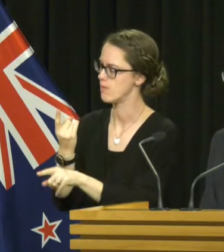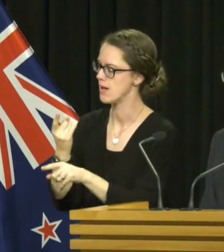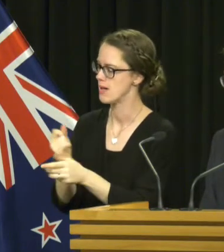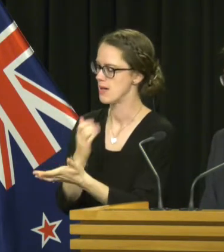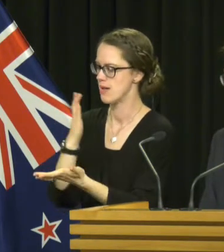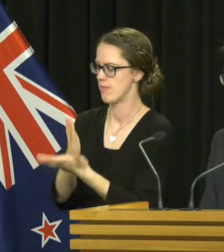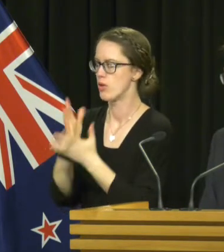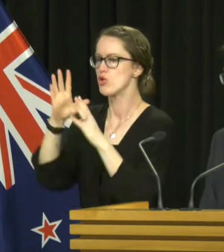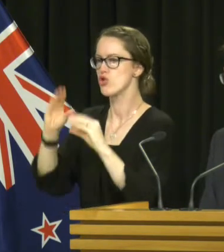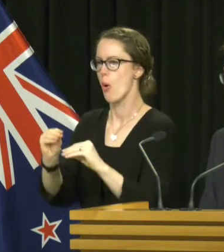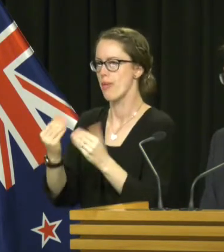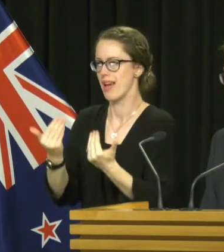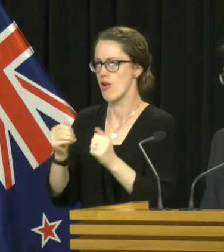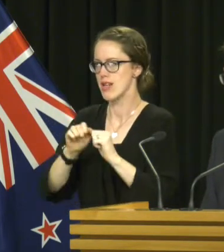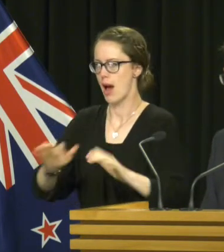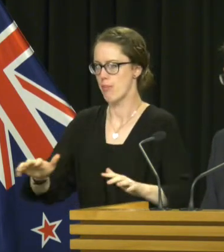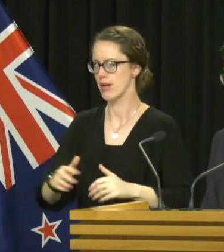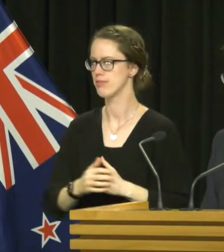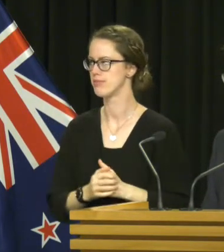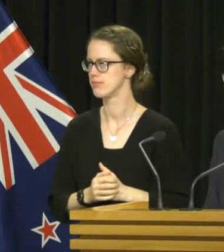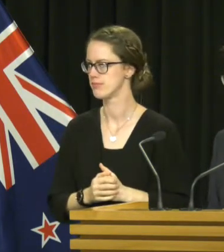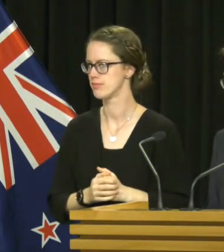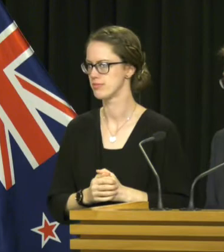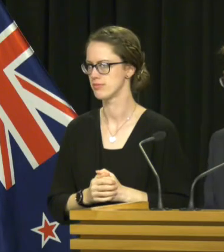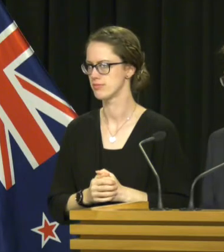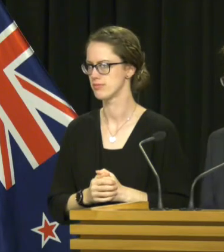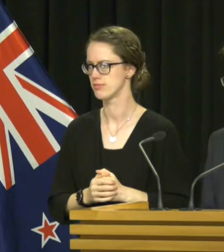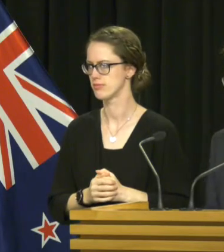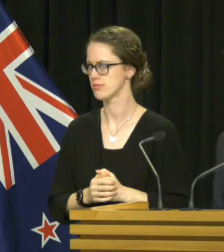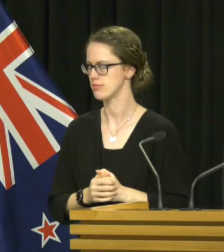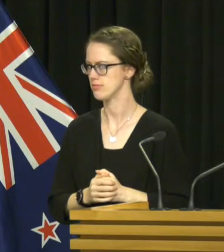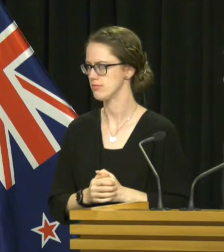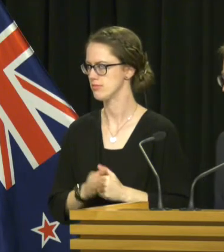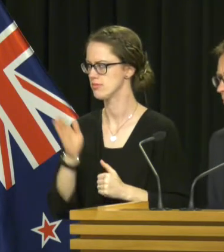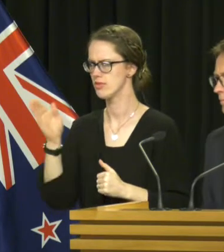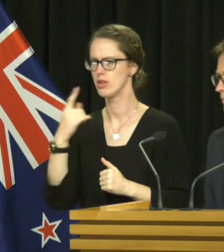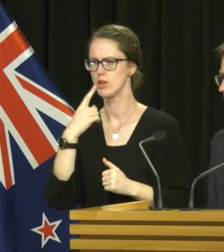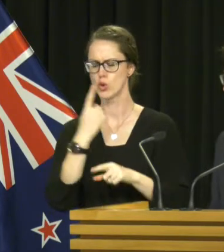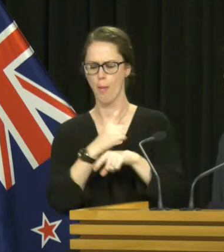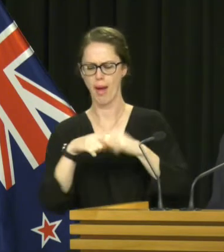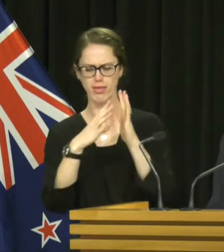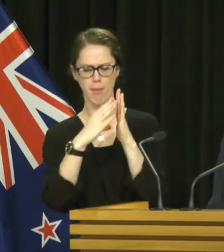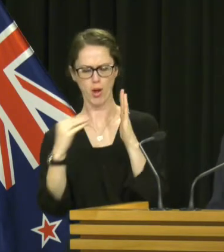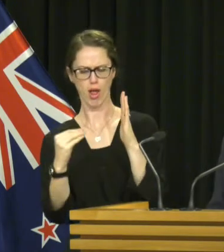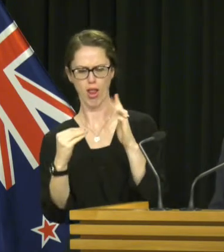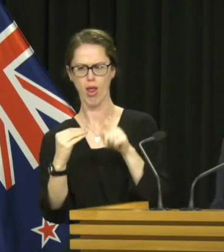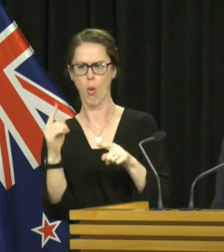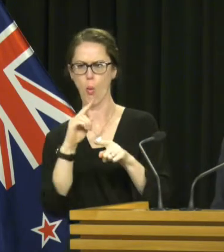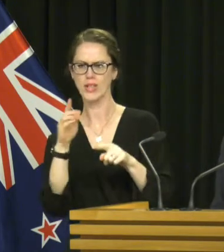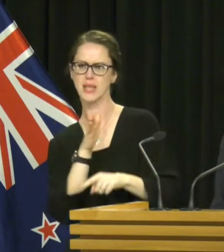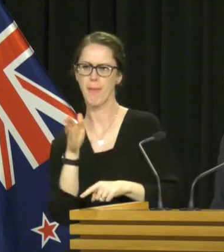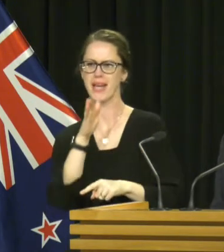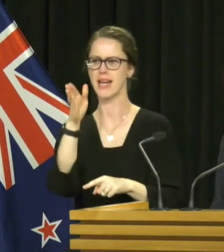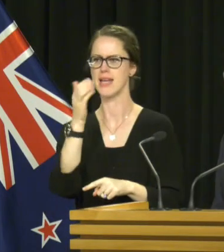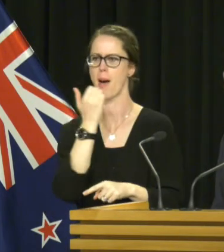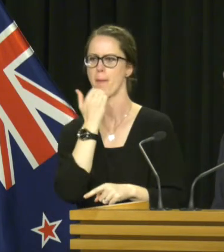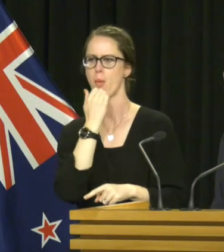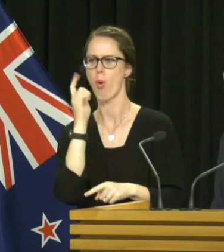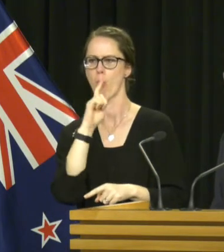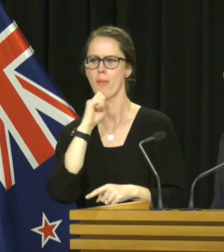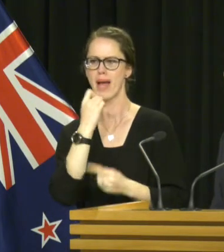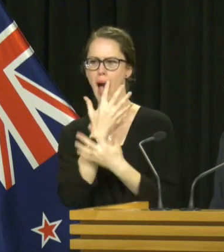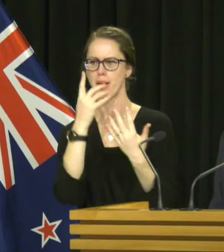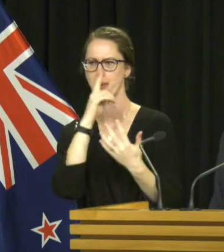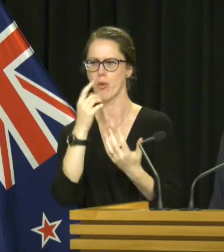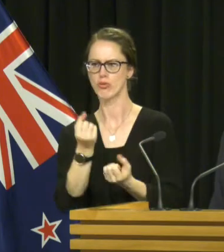to stop the current outbreak. According to this model, what's the peak going to be at? how many